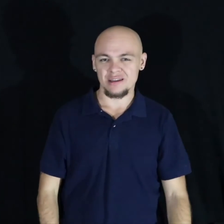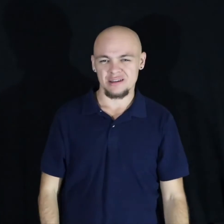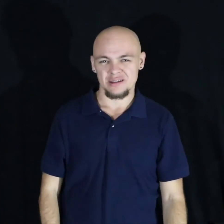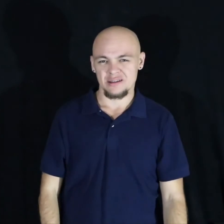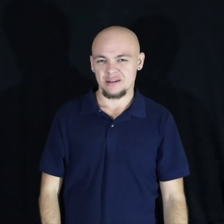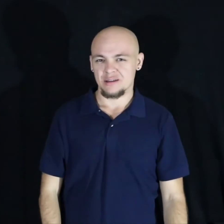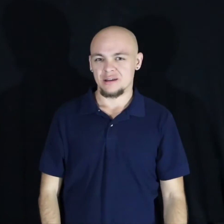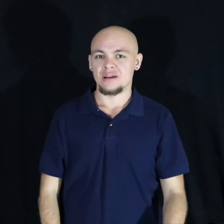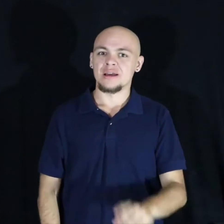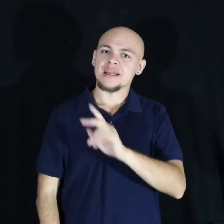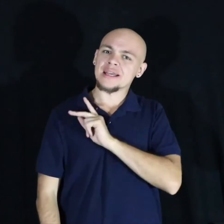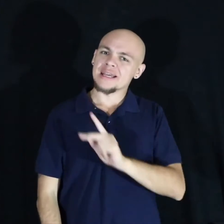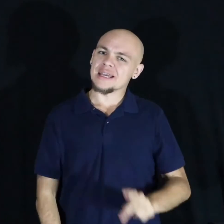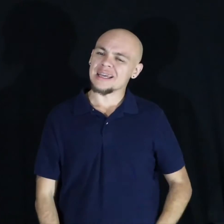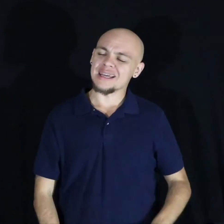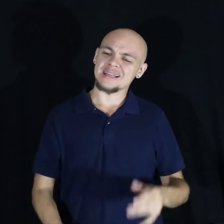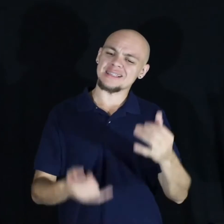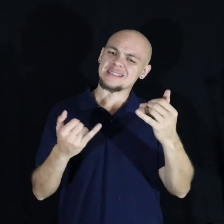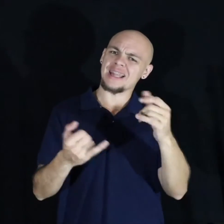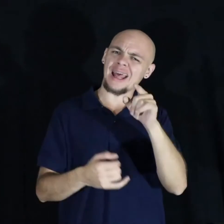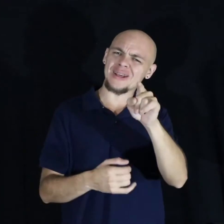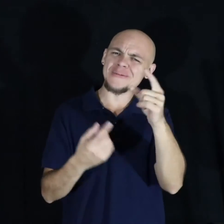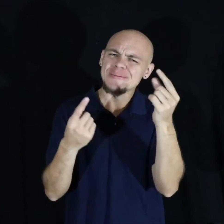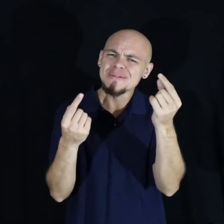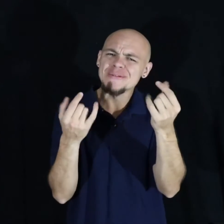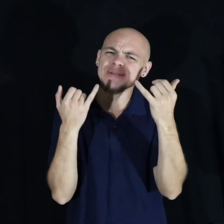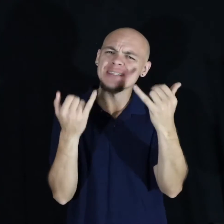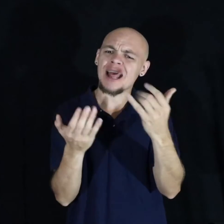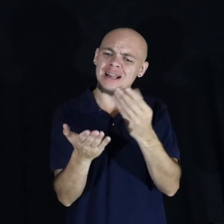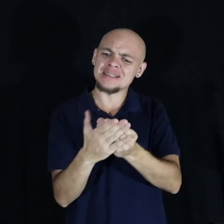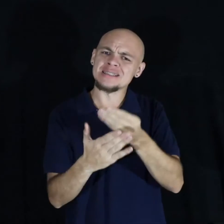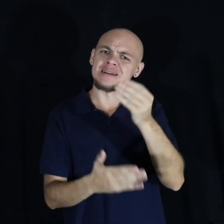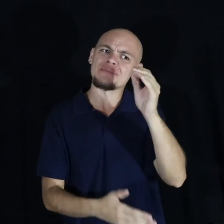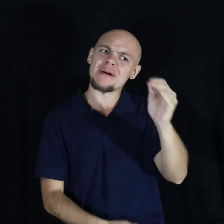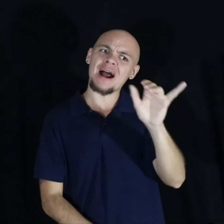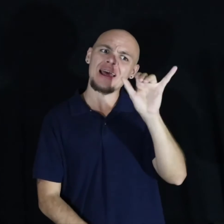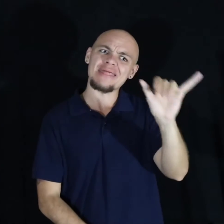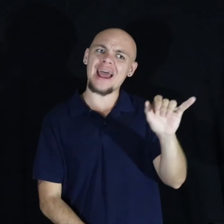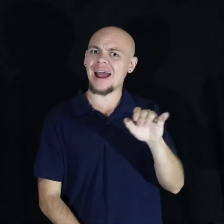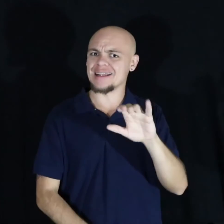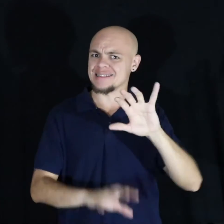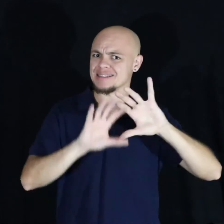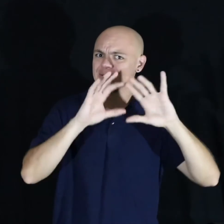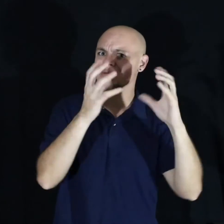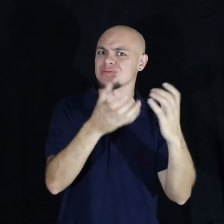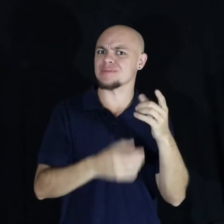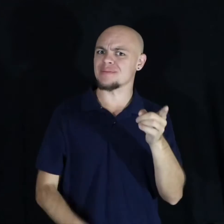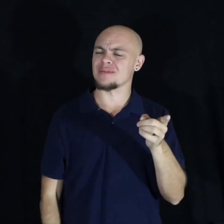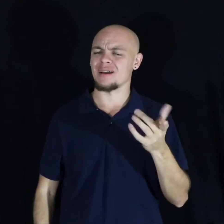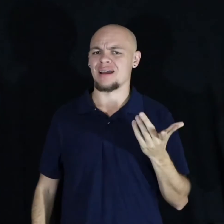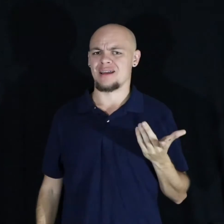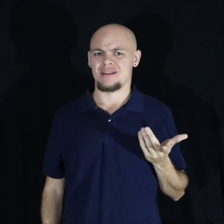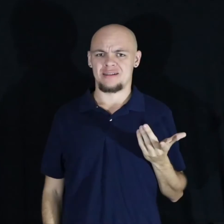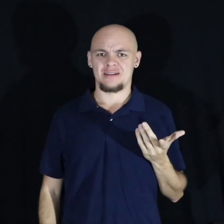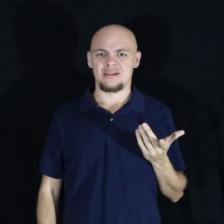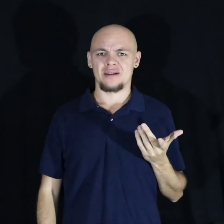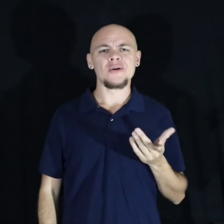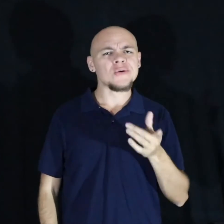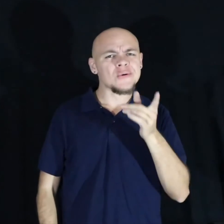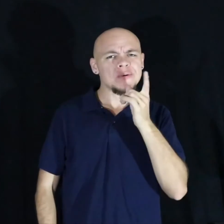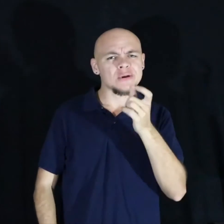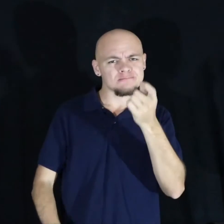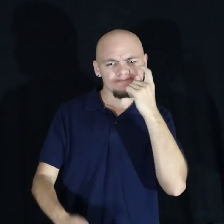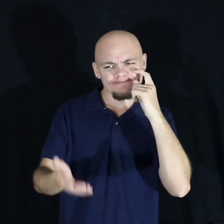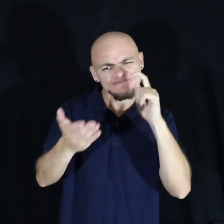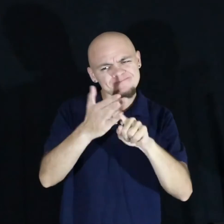King, what did you do today to buy the Sixers? Who is holding you